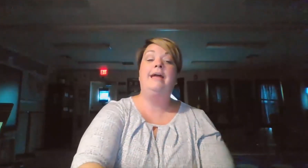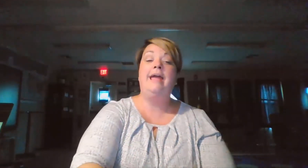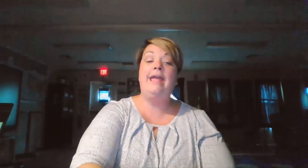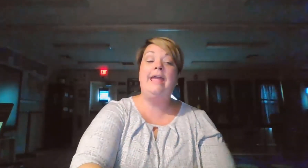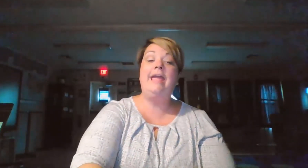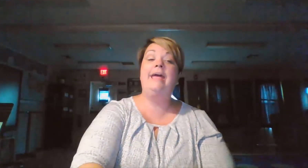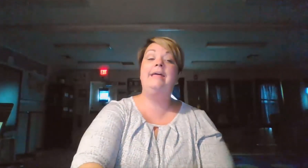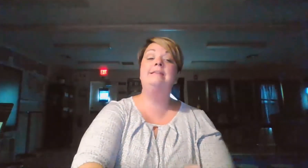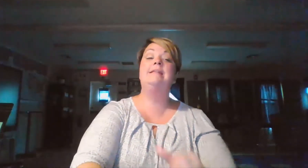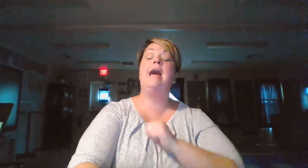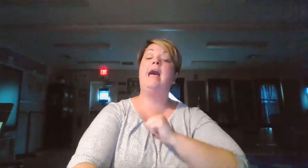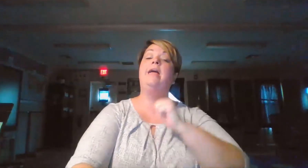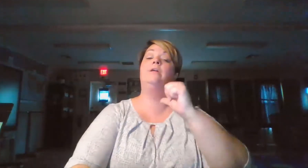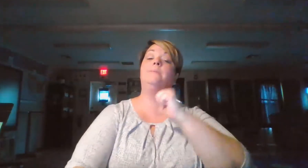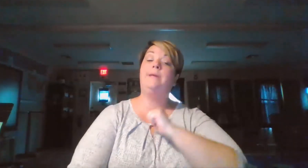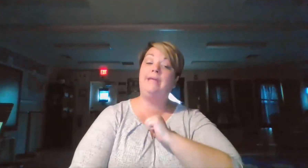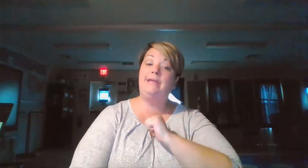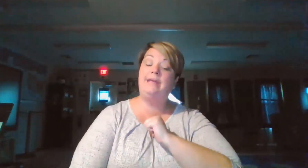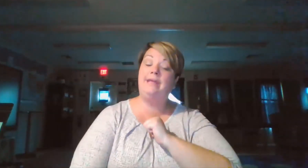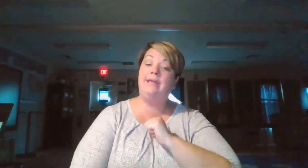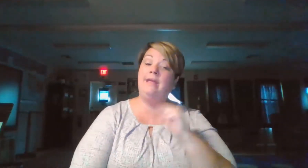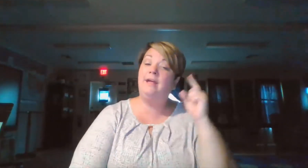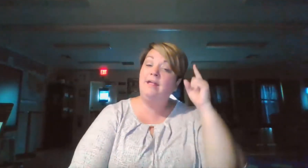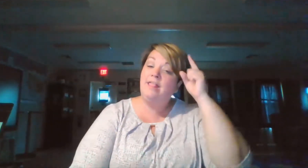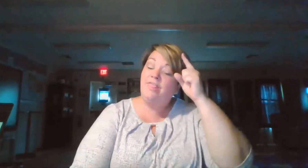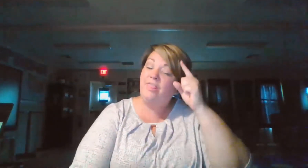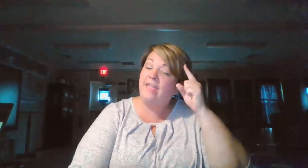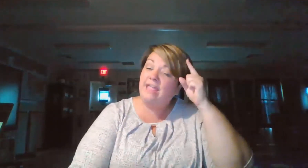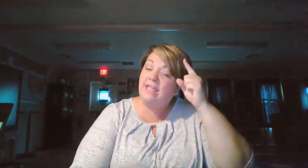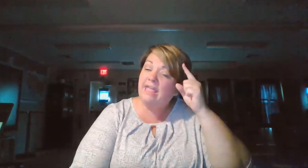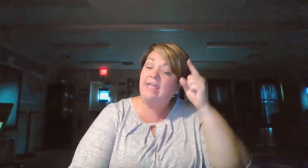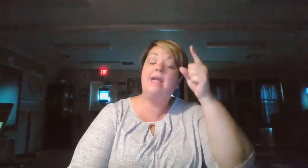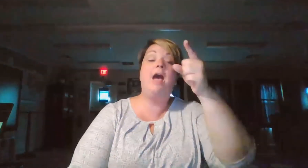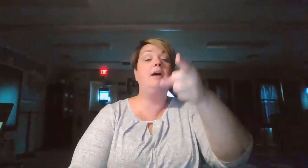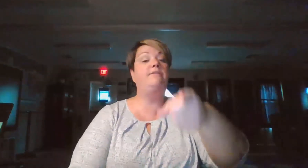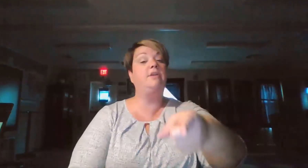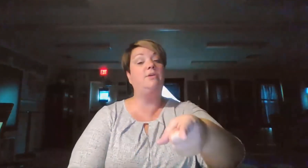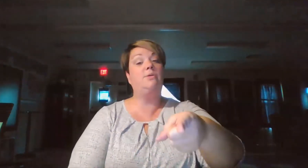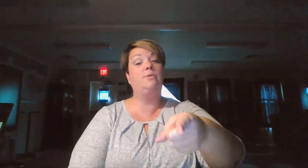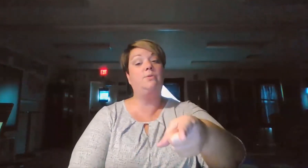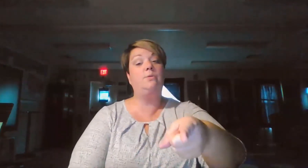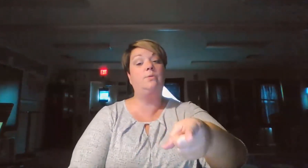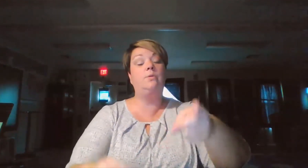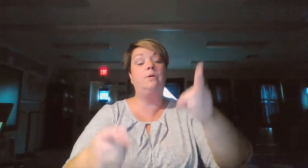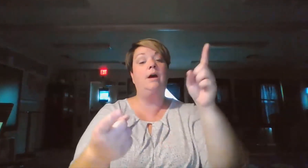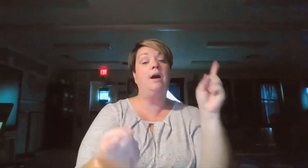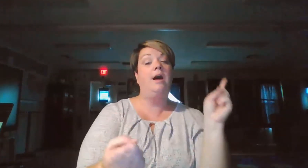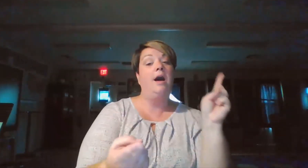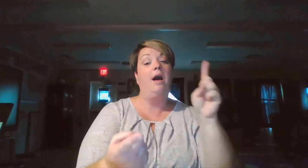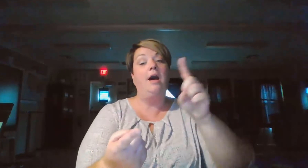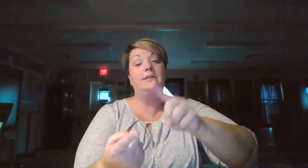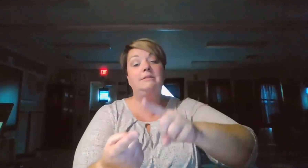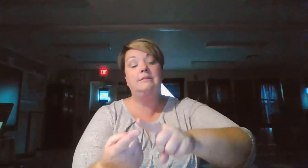And I'll be thinking of you until